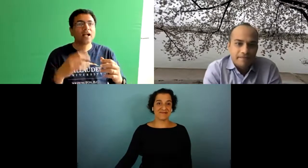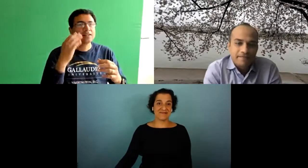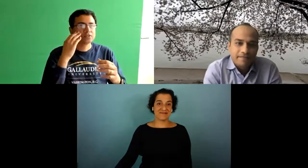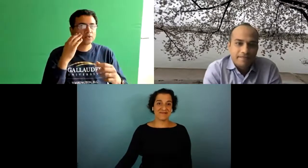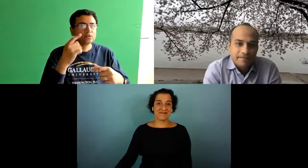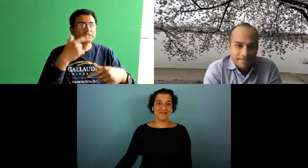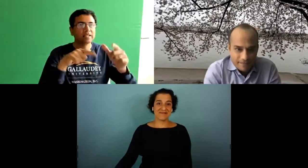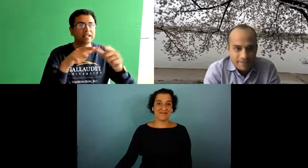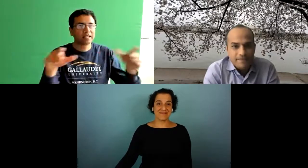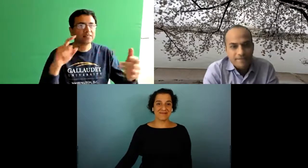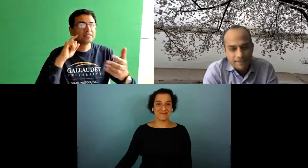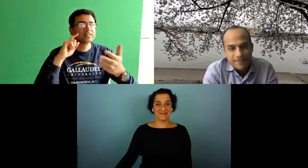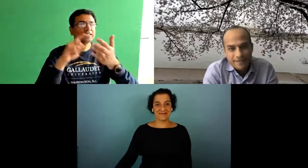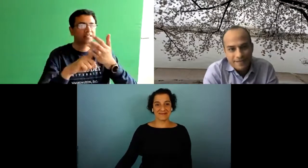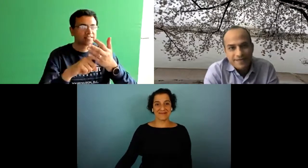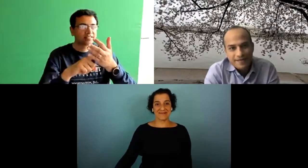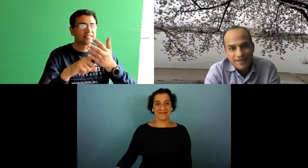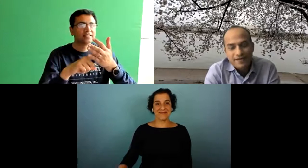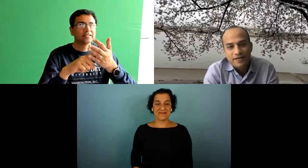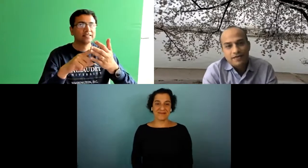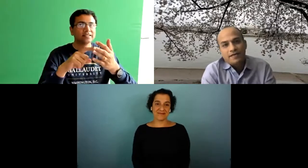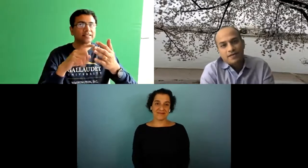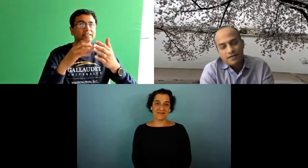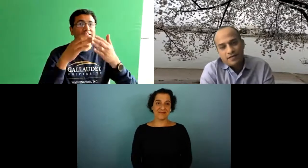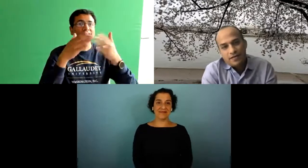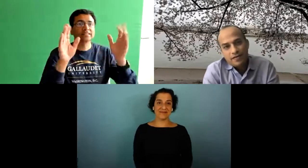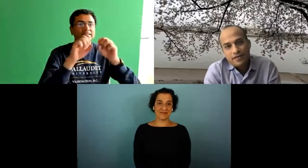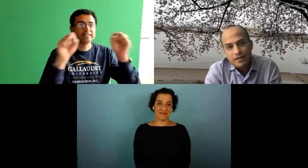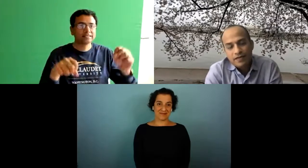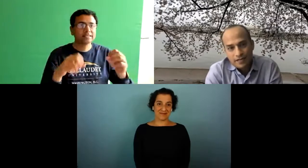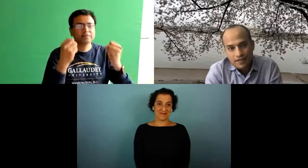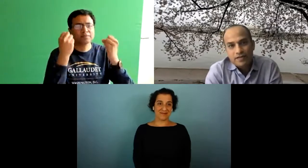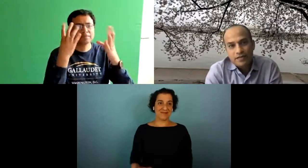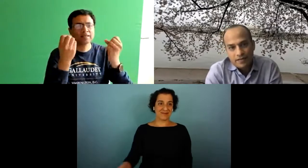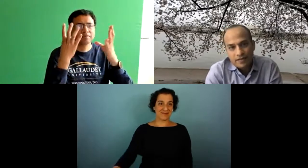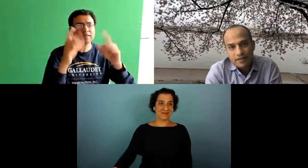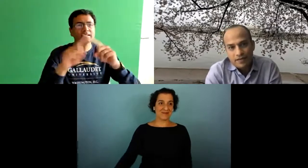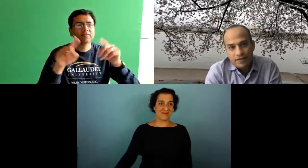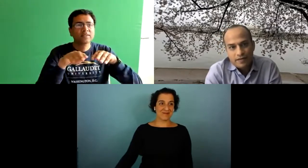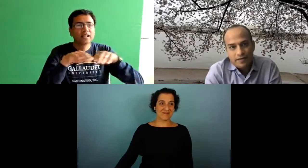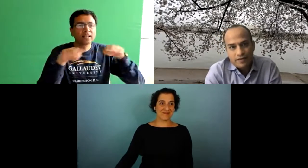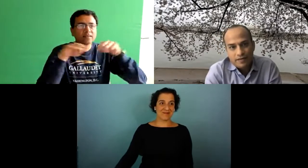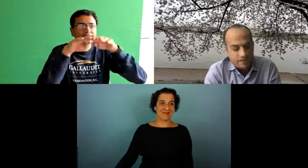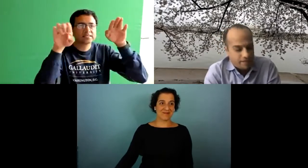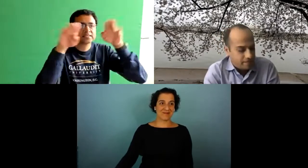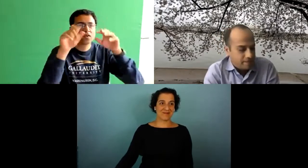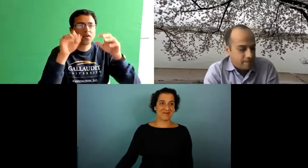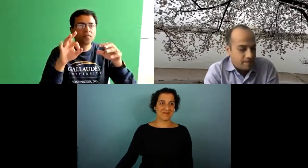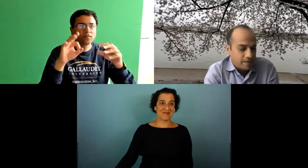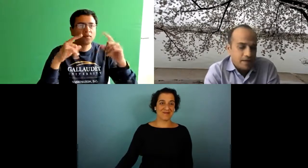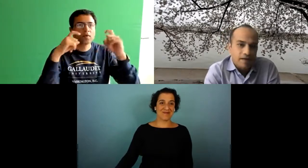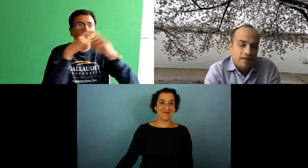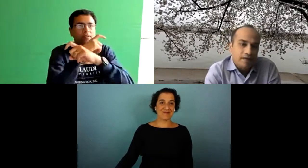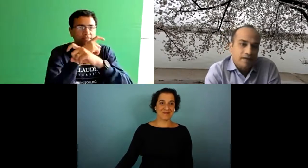well that's a good one to get started with i know that sign language recognition in general there's